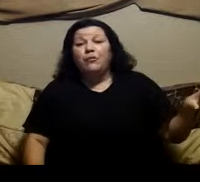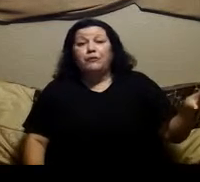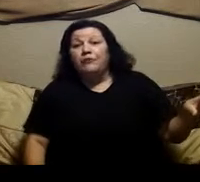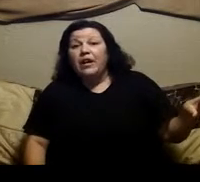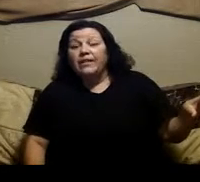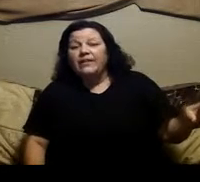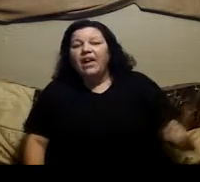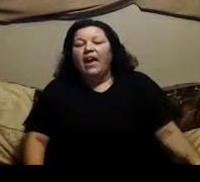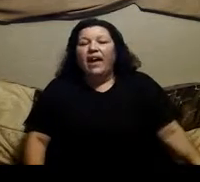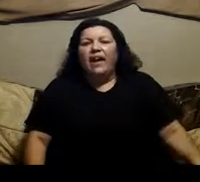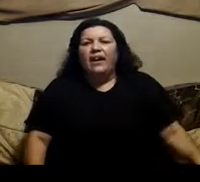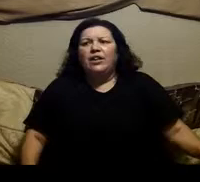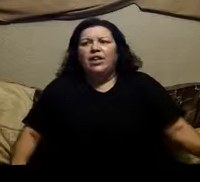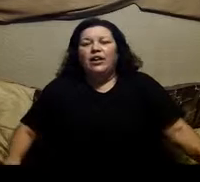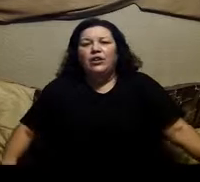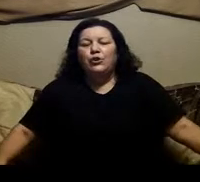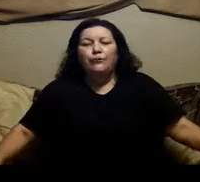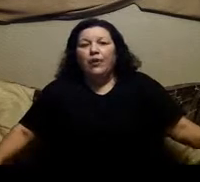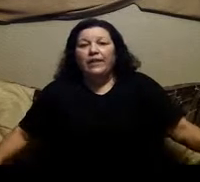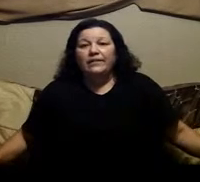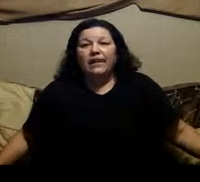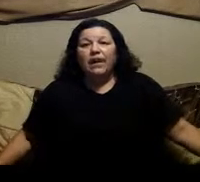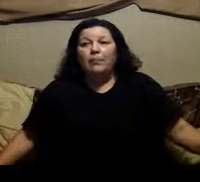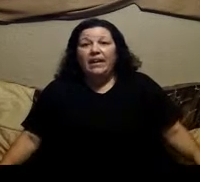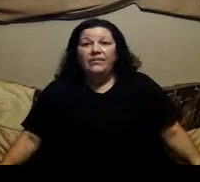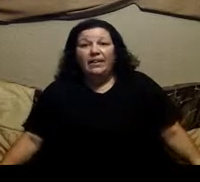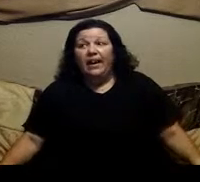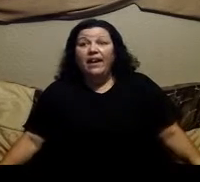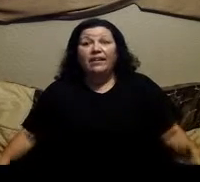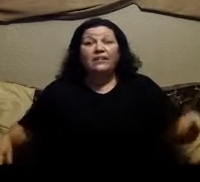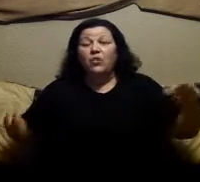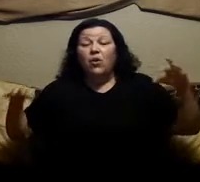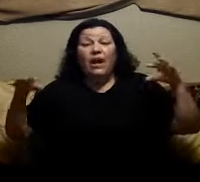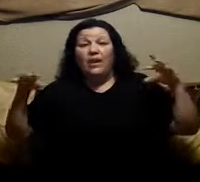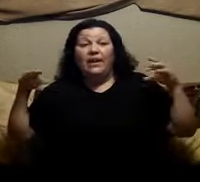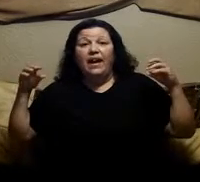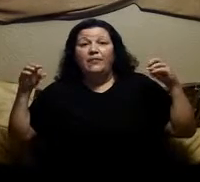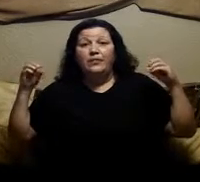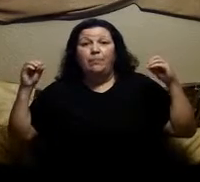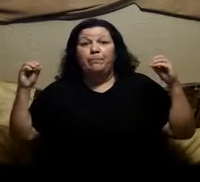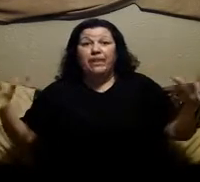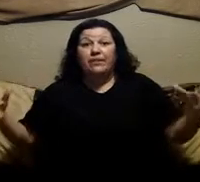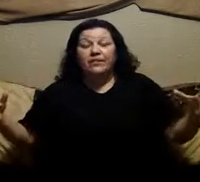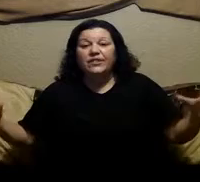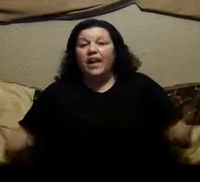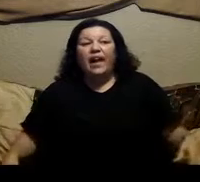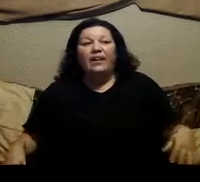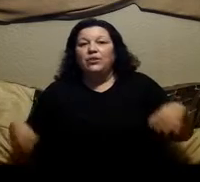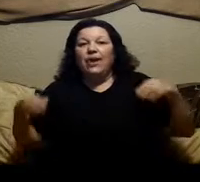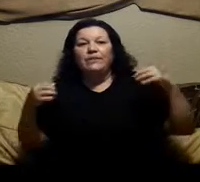with your friends and your friends may have said hey let's go out and have some beers and you had